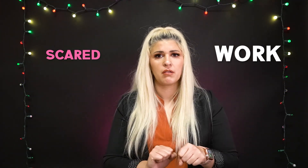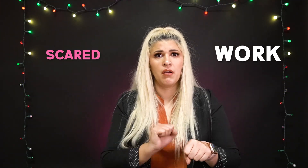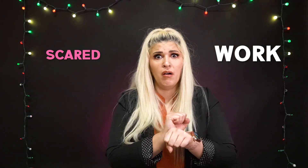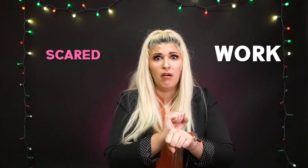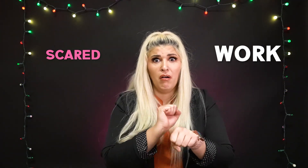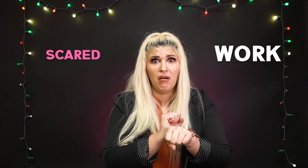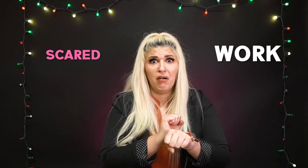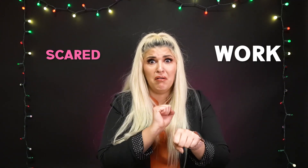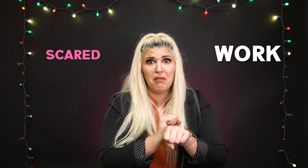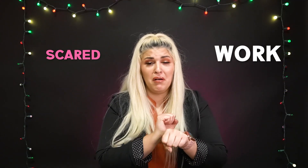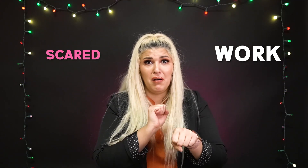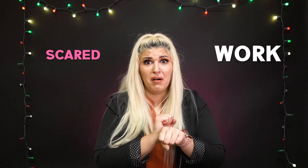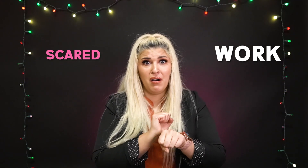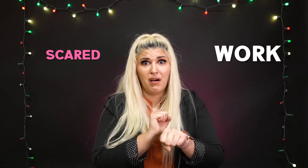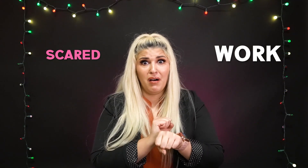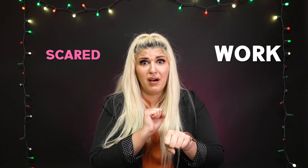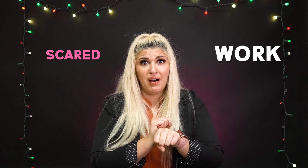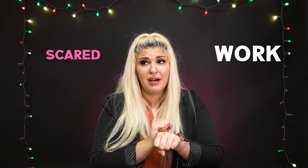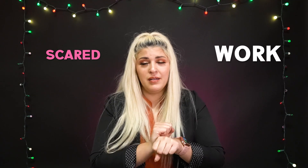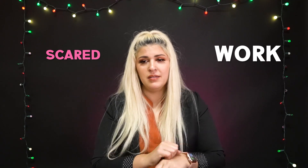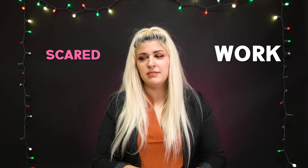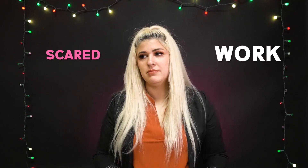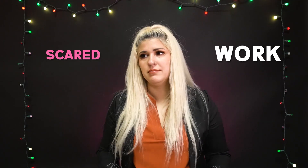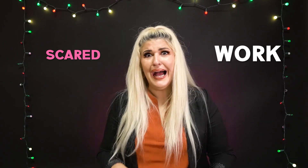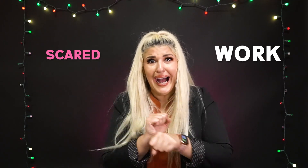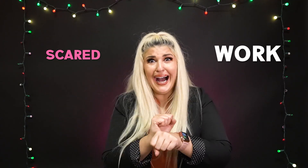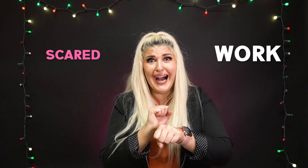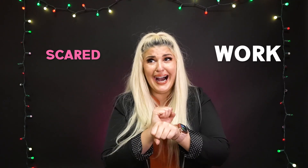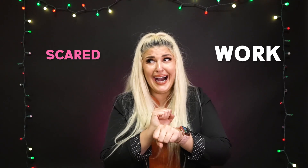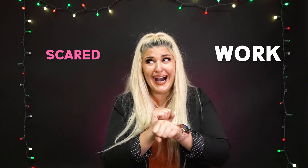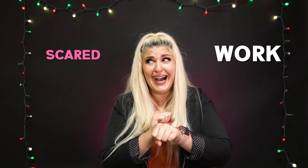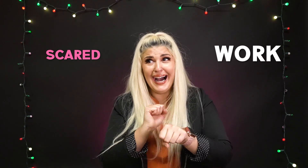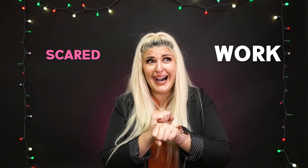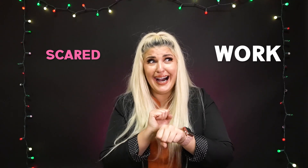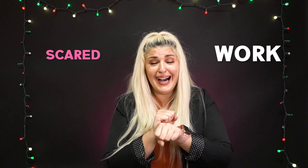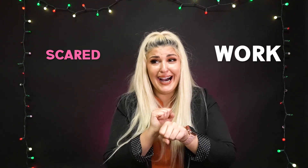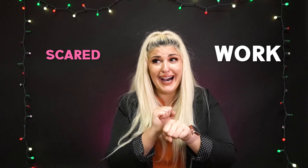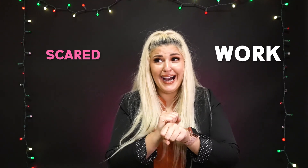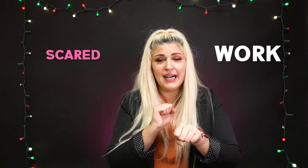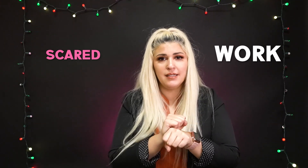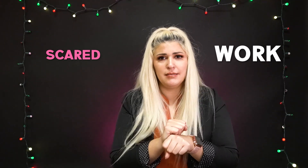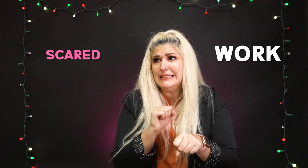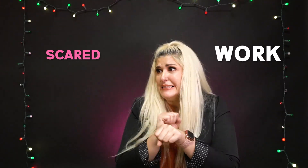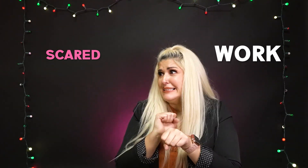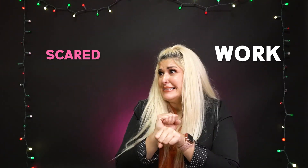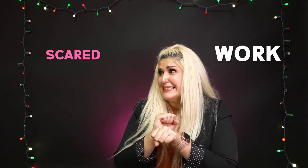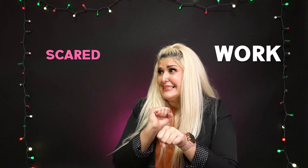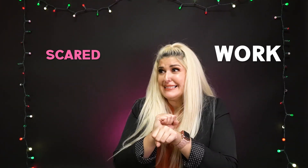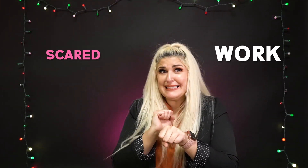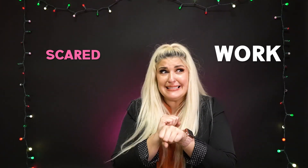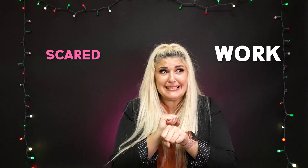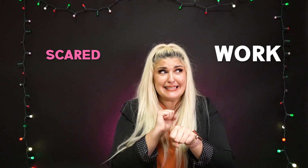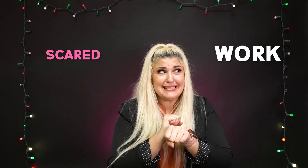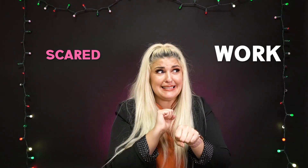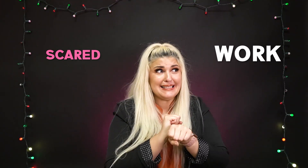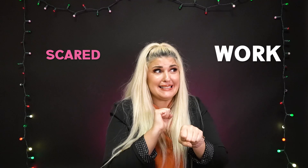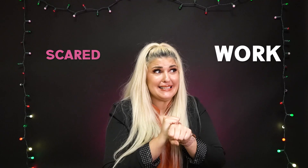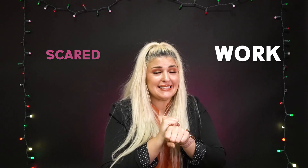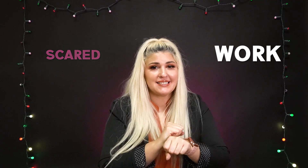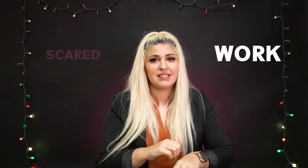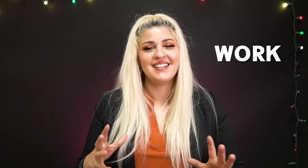the